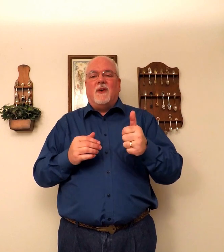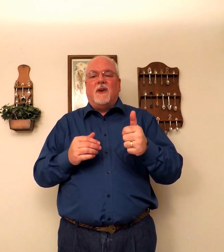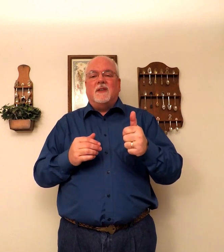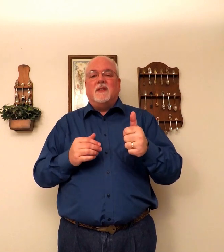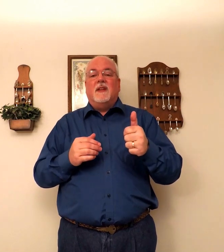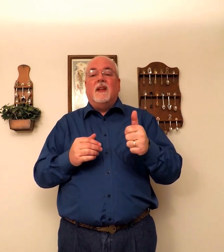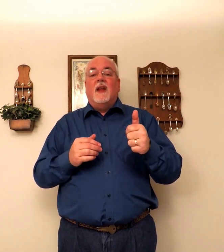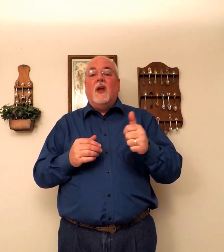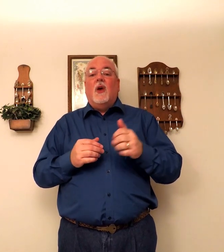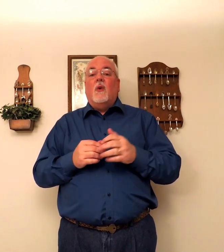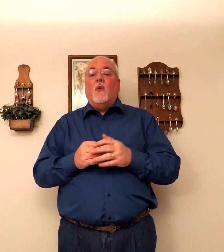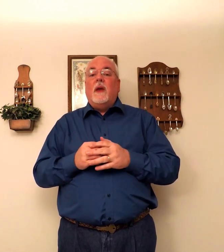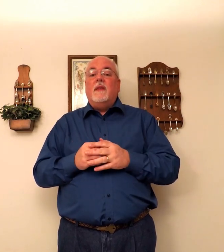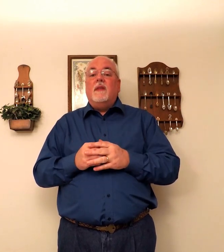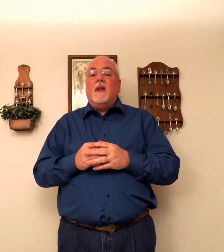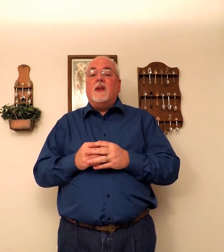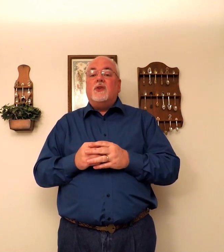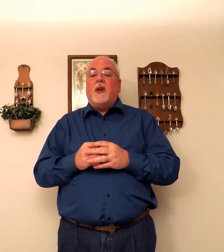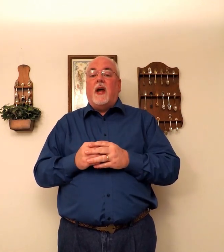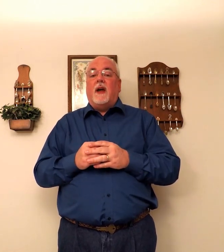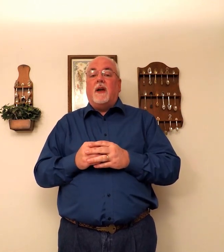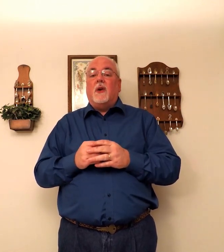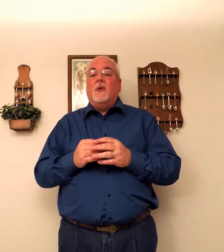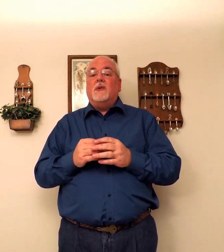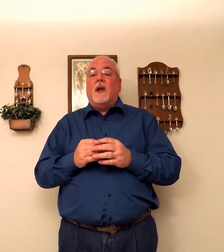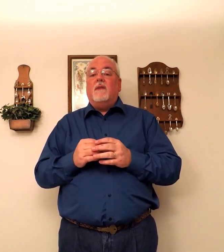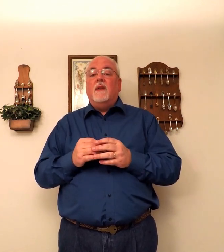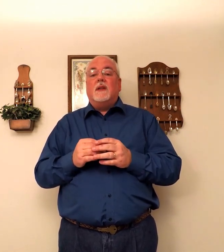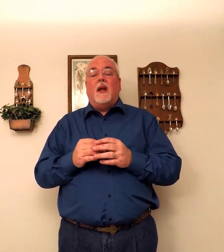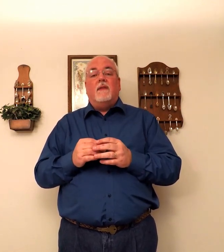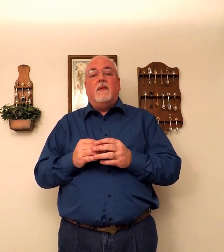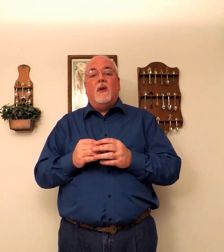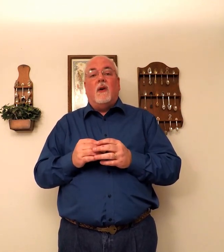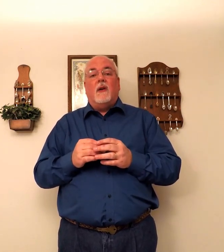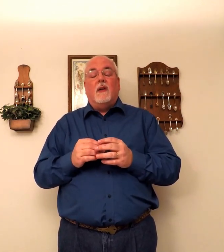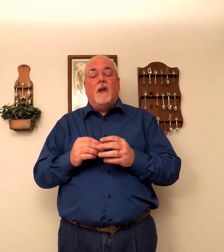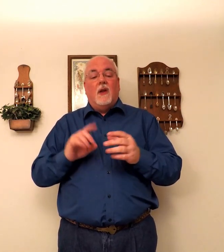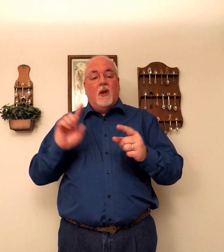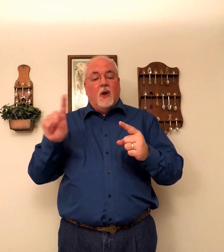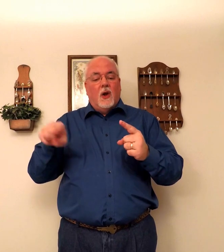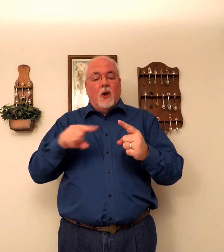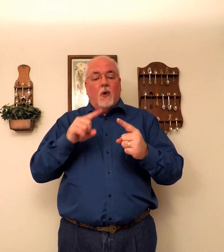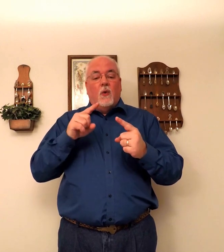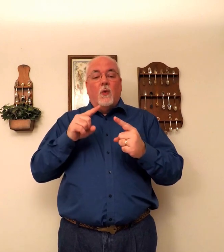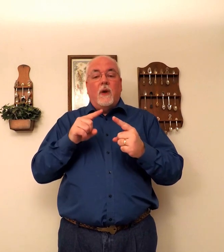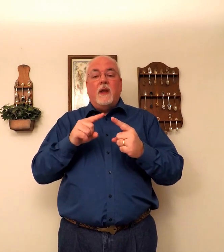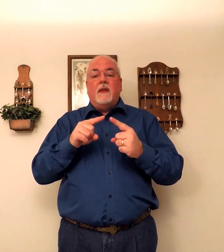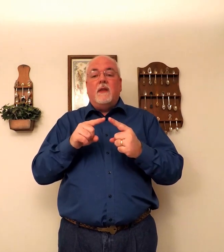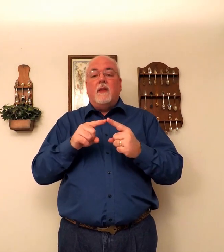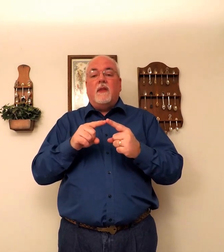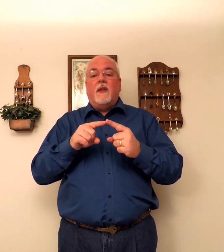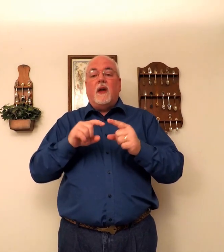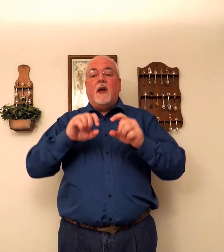verse. When the shadows of this life have gone. When the